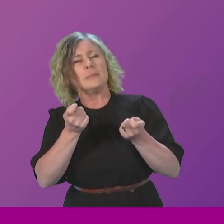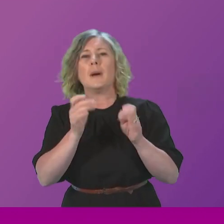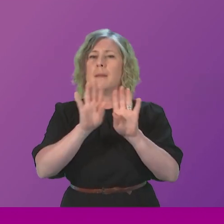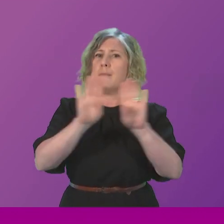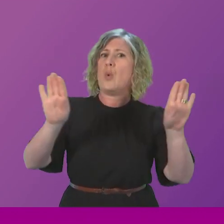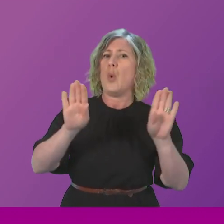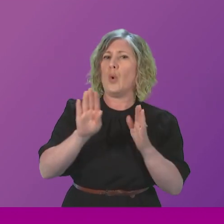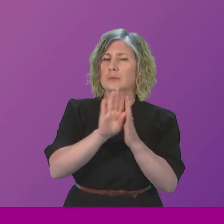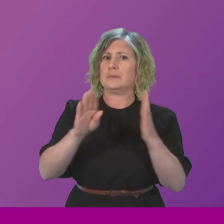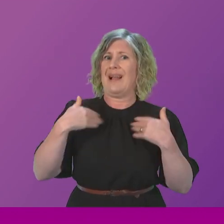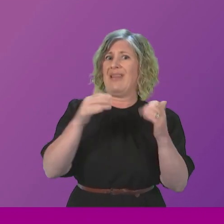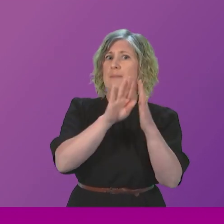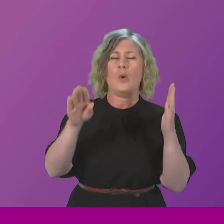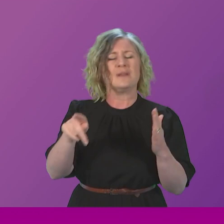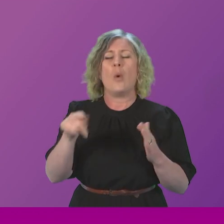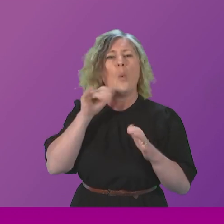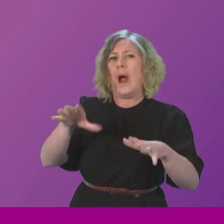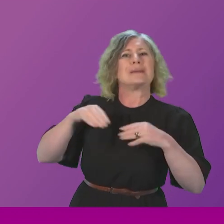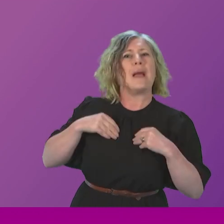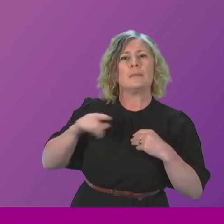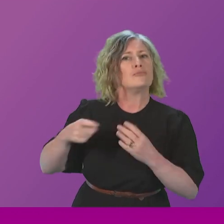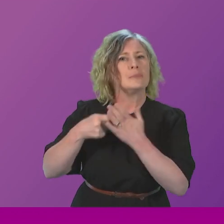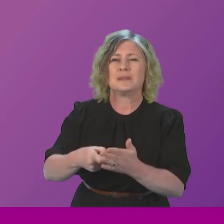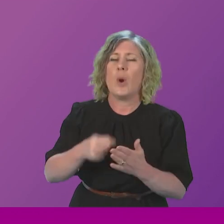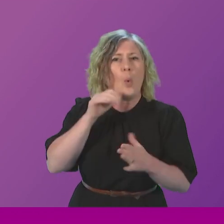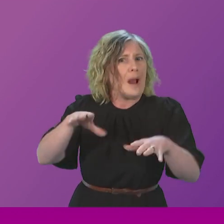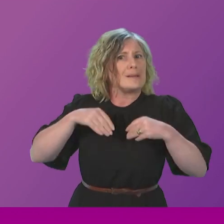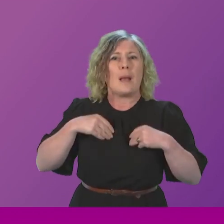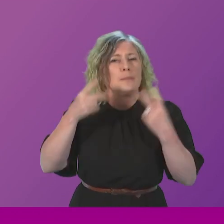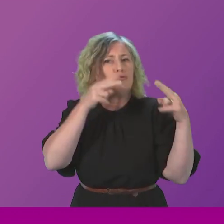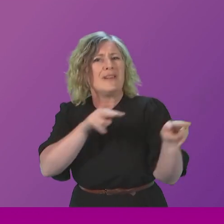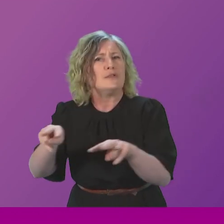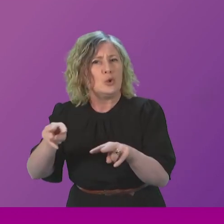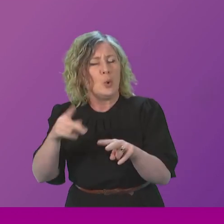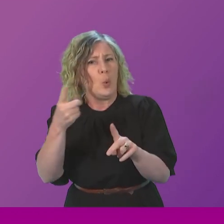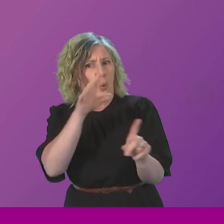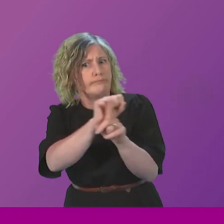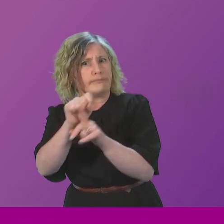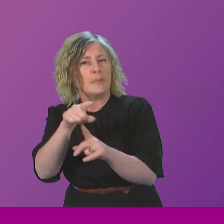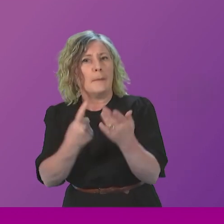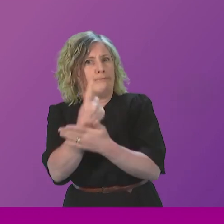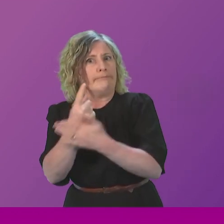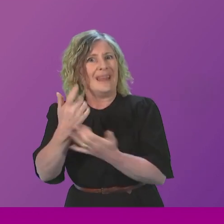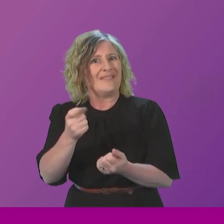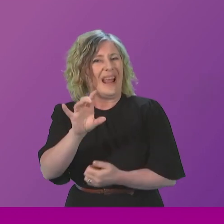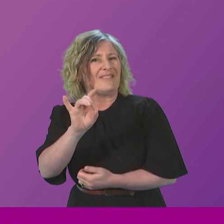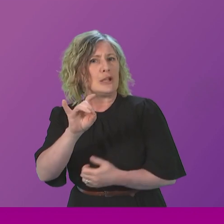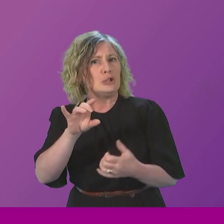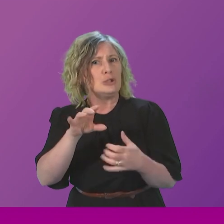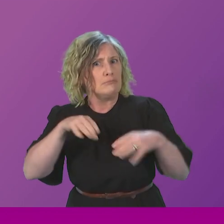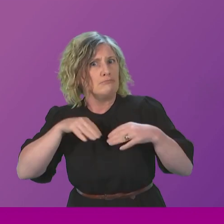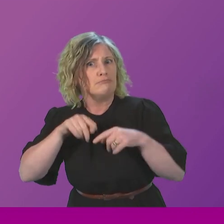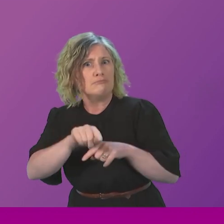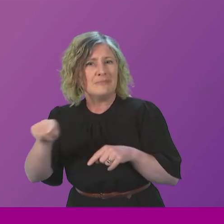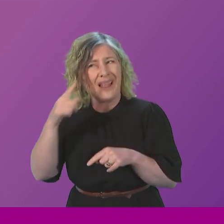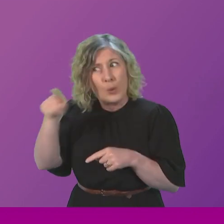and they now do not accept the findings of the independent case-run review that highlighted these infections. And I think that is the point that the First Minister